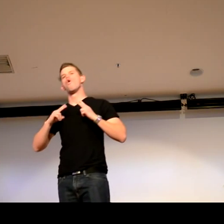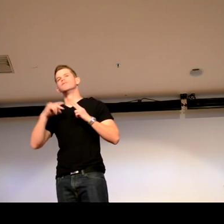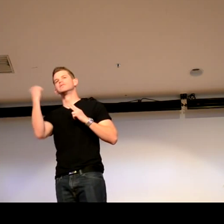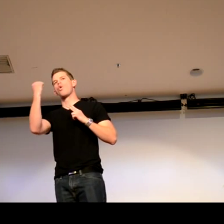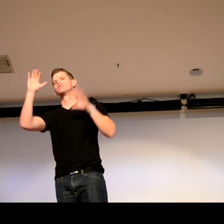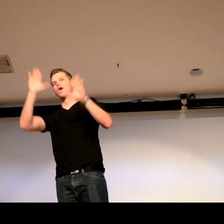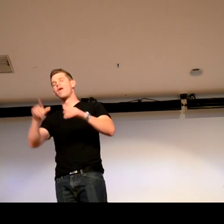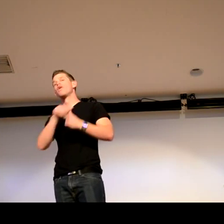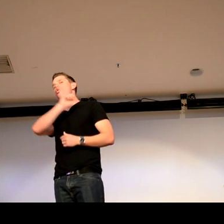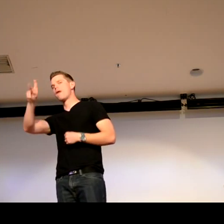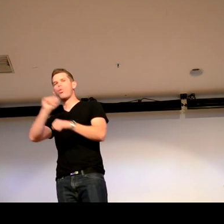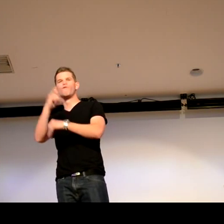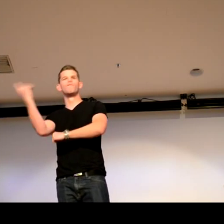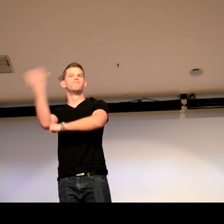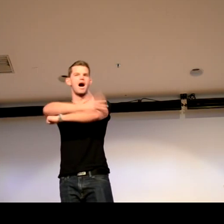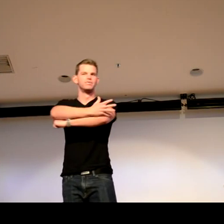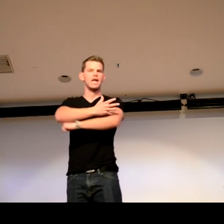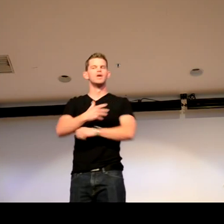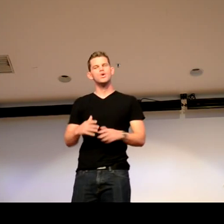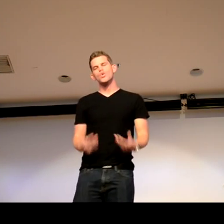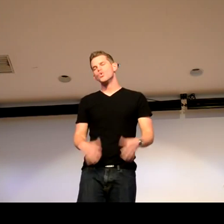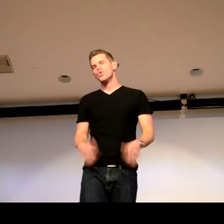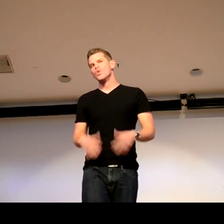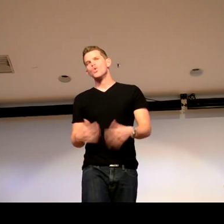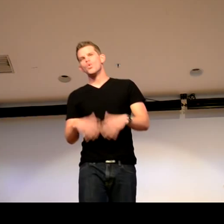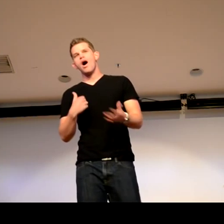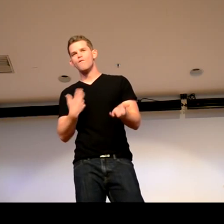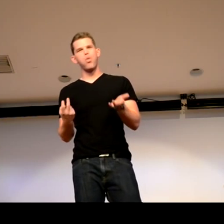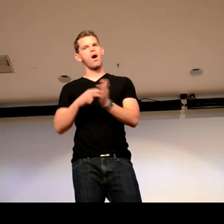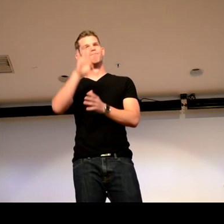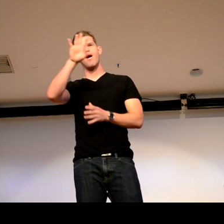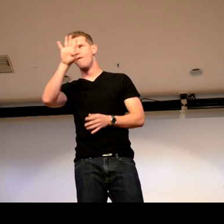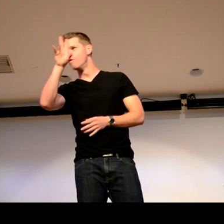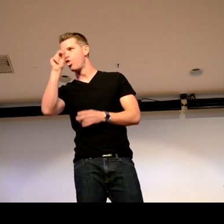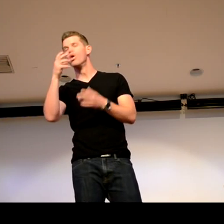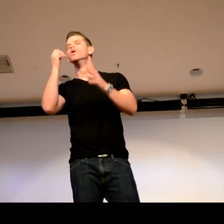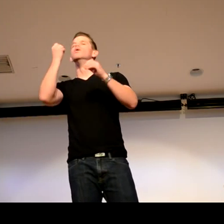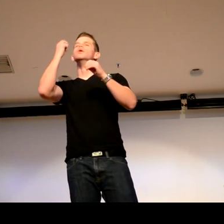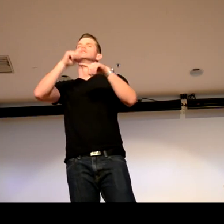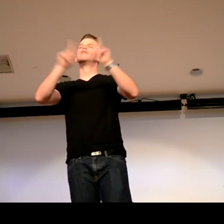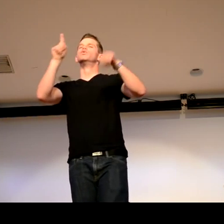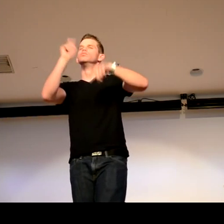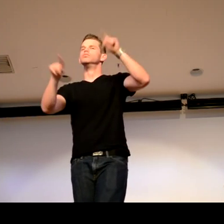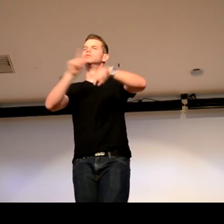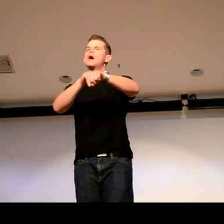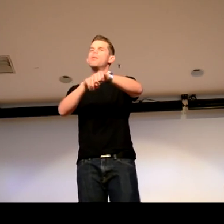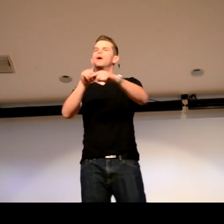If it's five days, then I get three days off, then I go back for five days again. I have to wake up at, like, 5.30, and